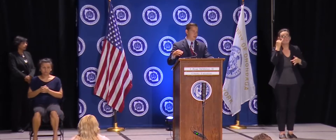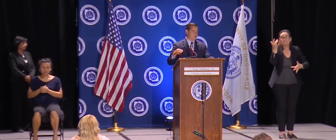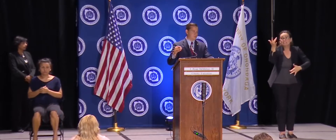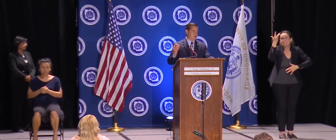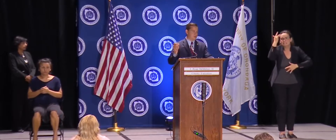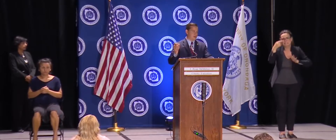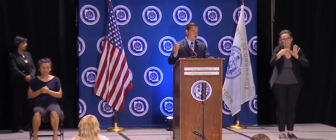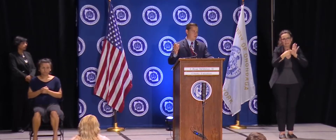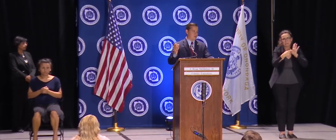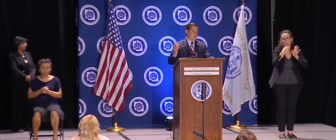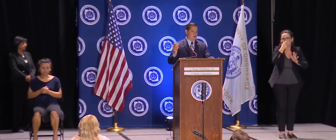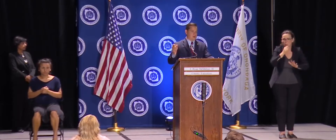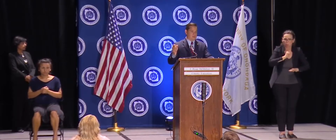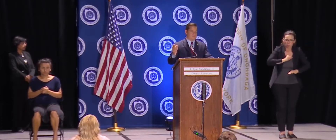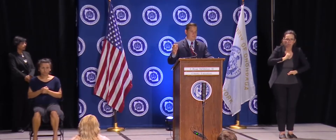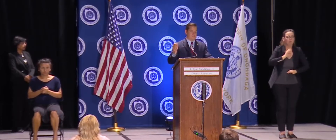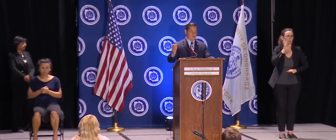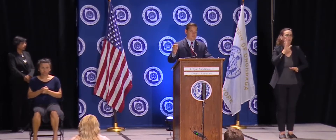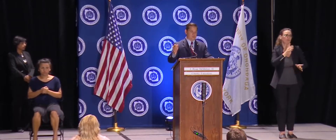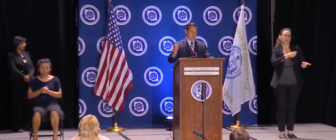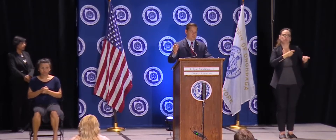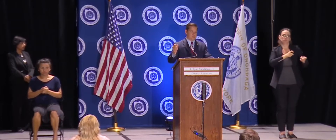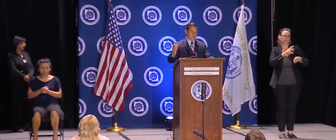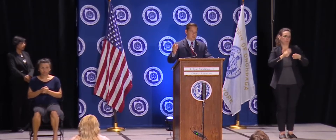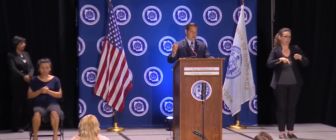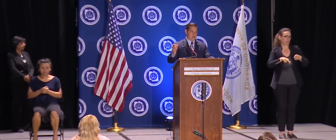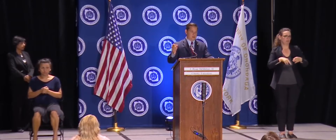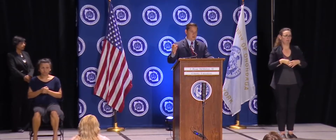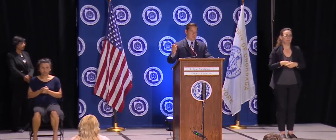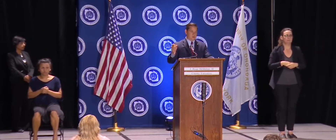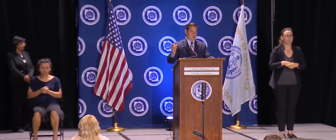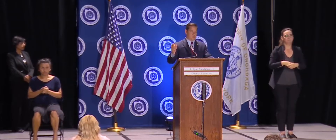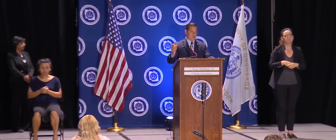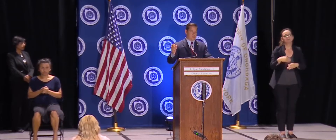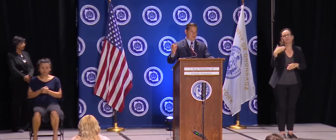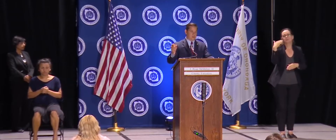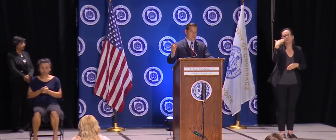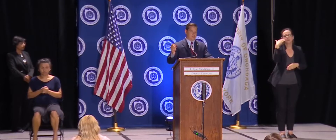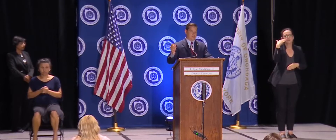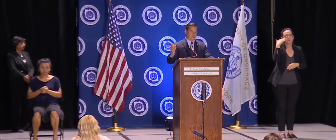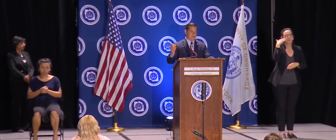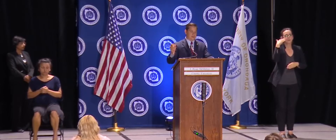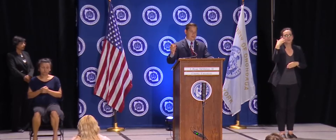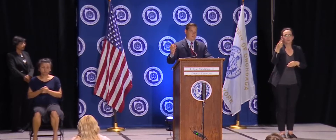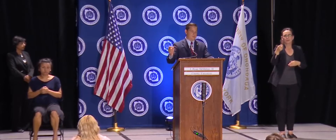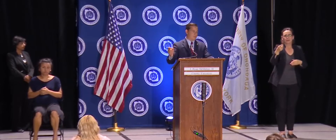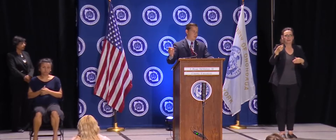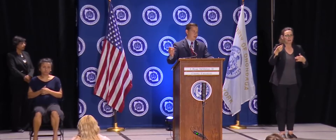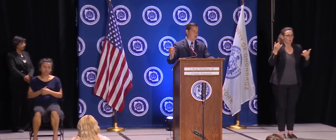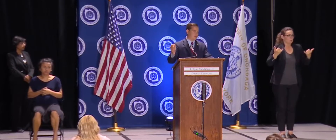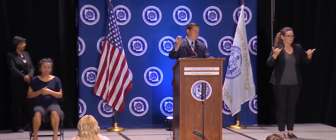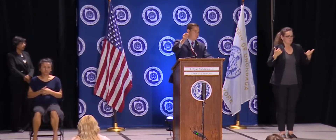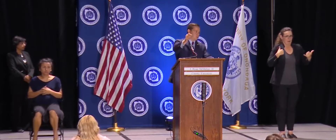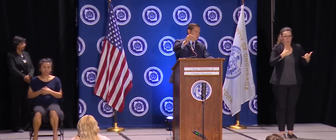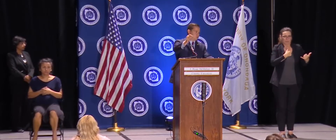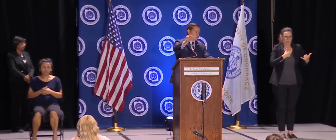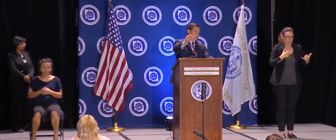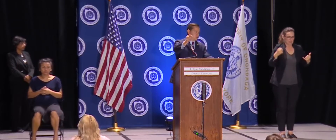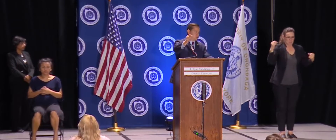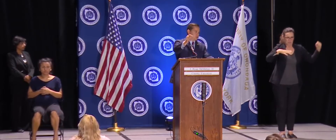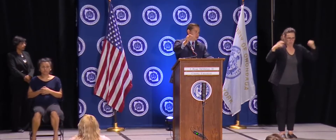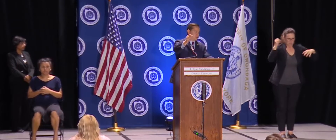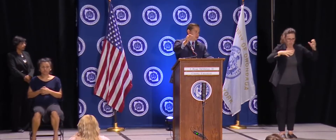kitchen sometimes when you have a student going and then mom or dad are taking them to a